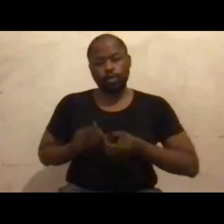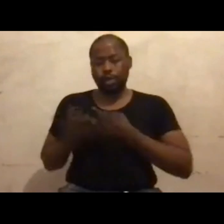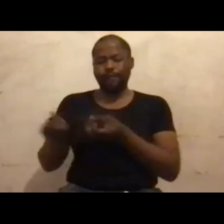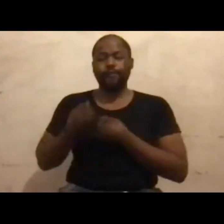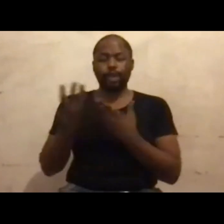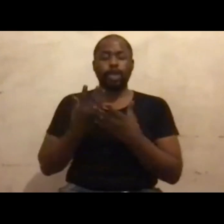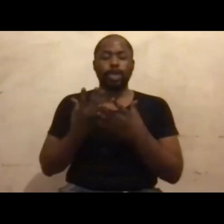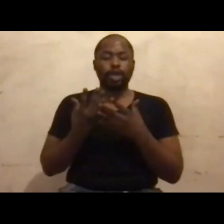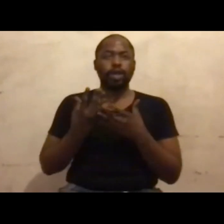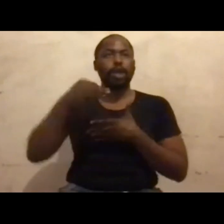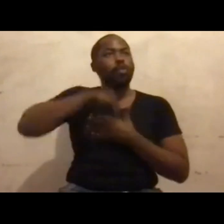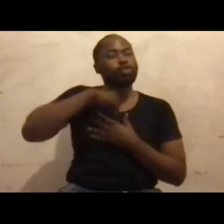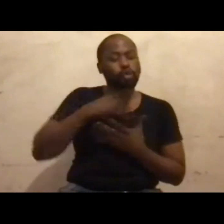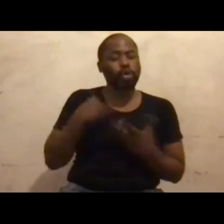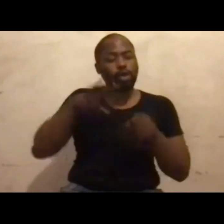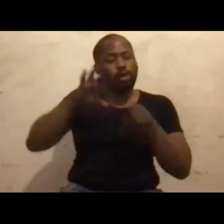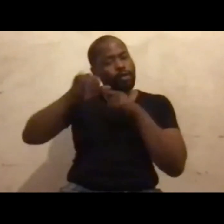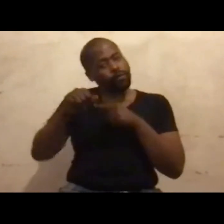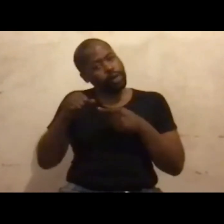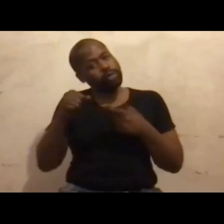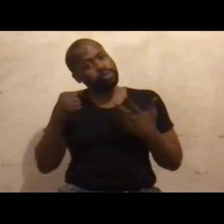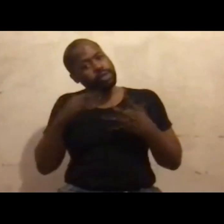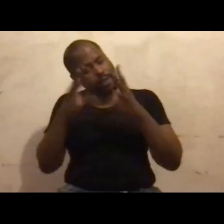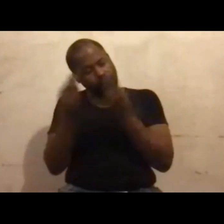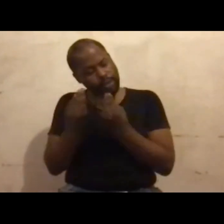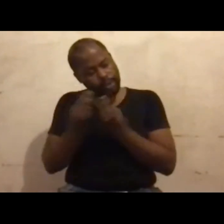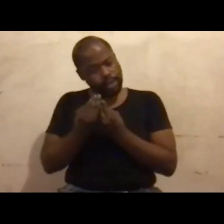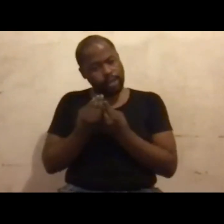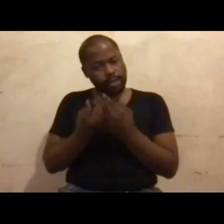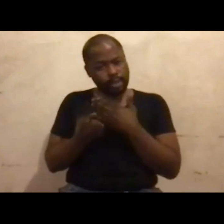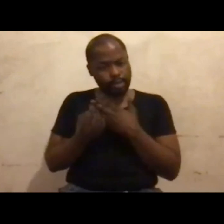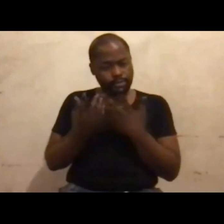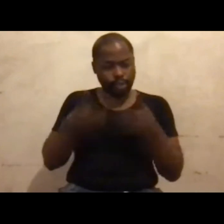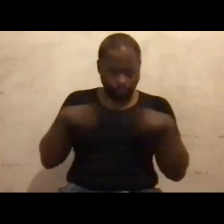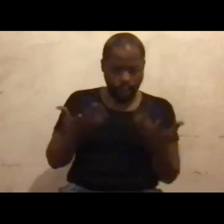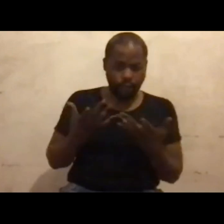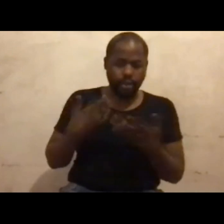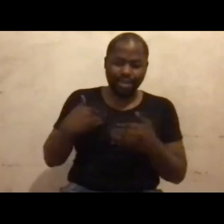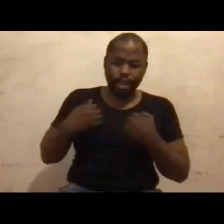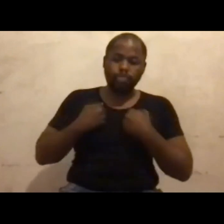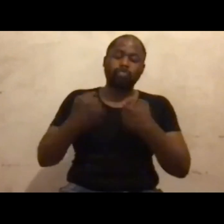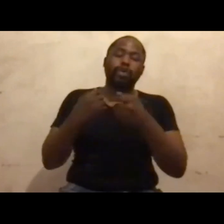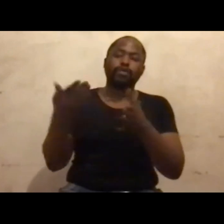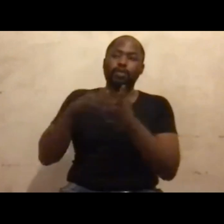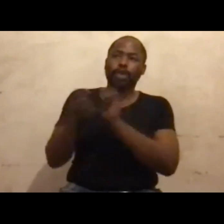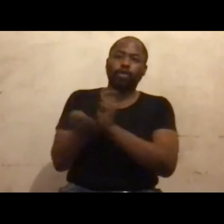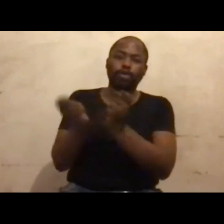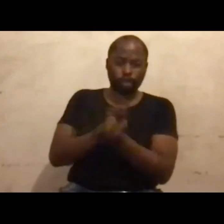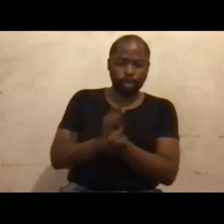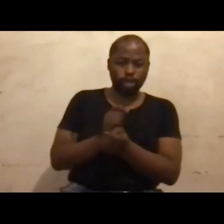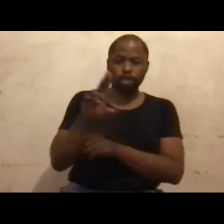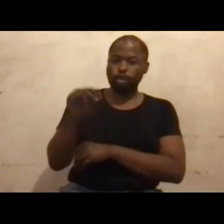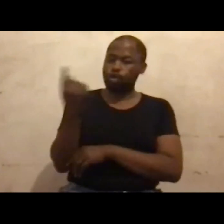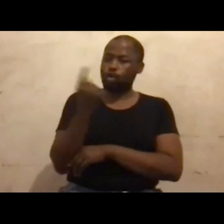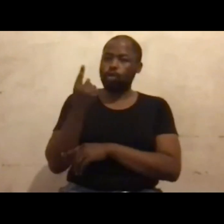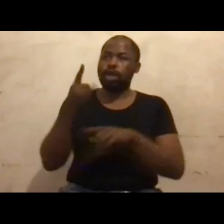we discover our mojo and that that drives us to bring about change, not only in our lives, but also in others